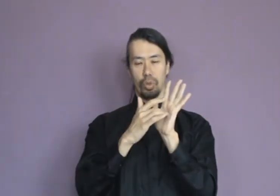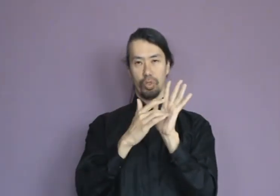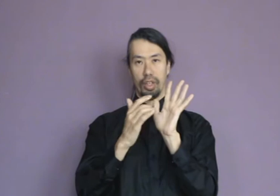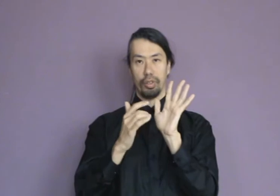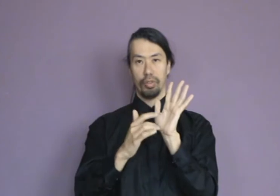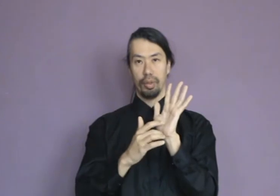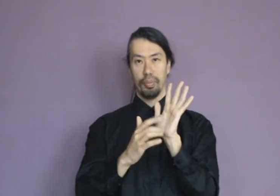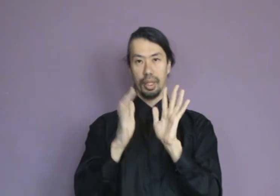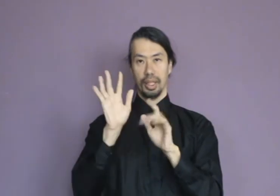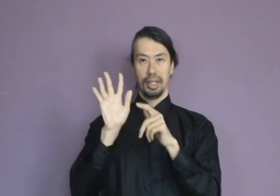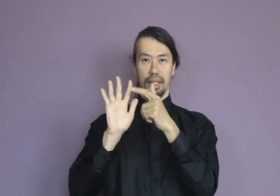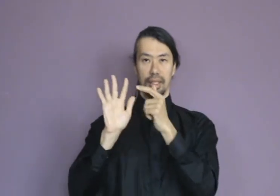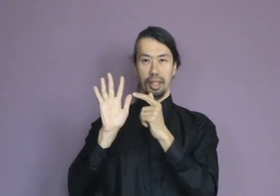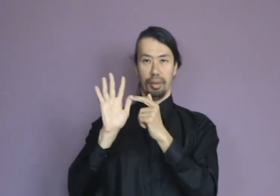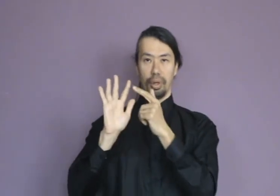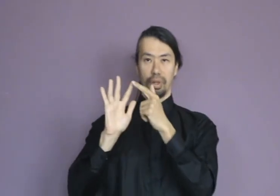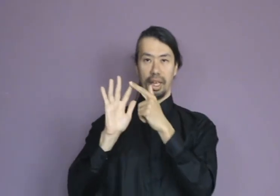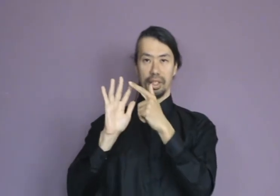all seven of them in both hands.